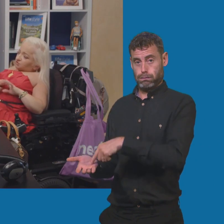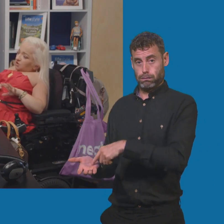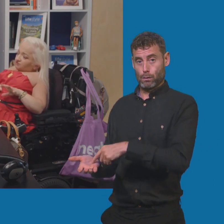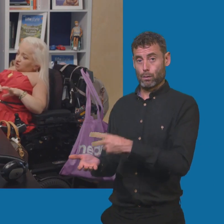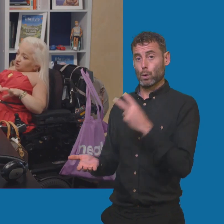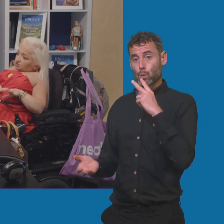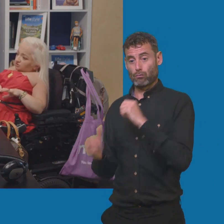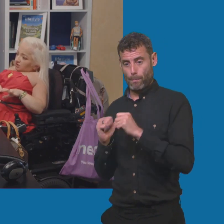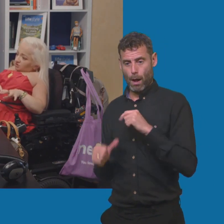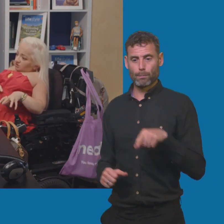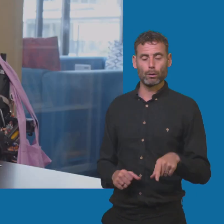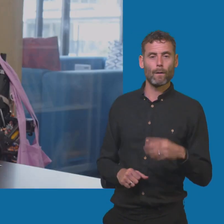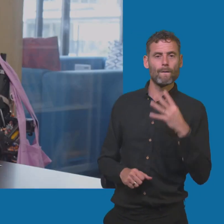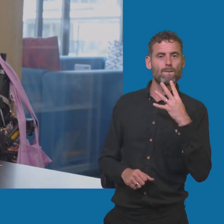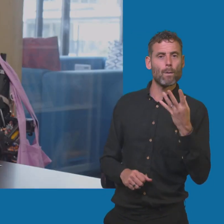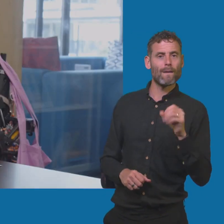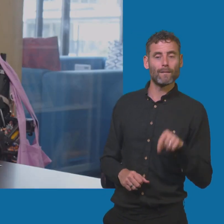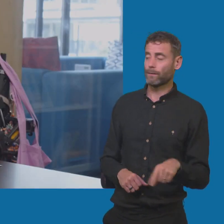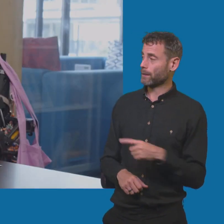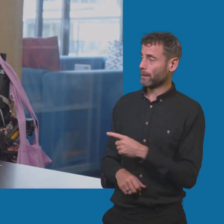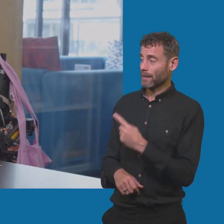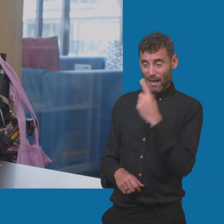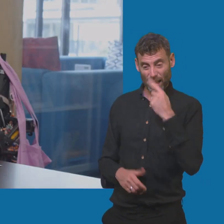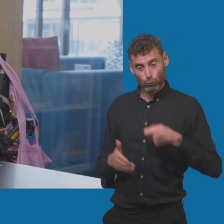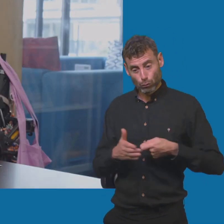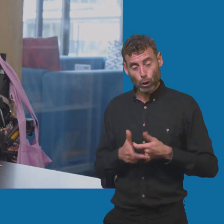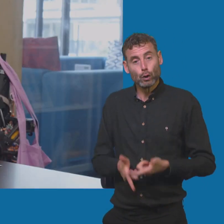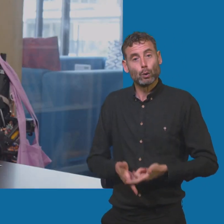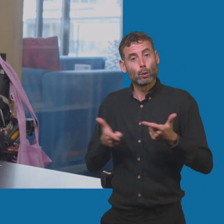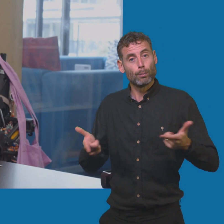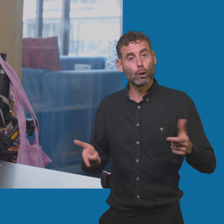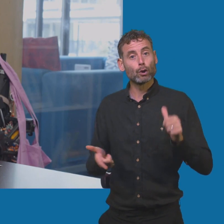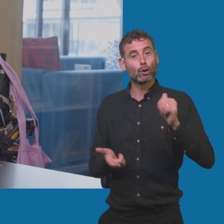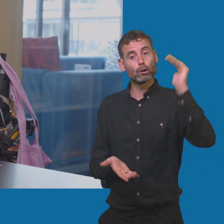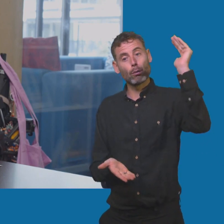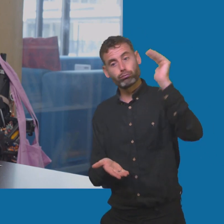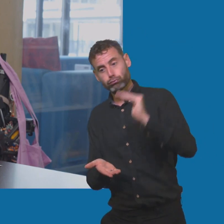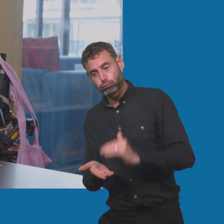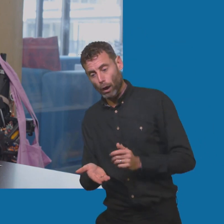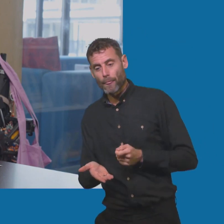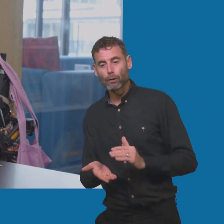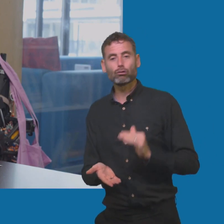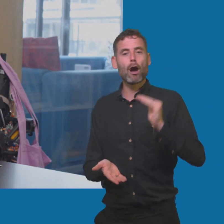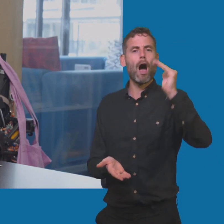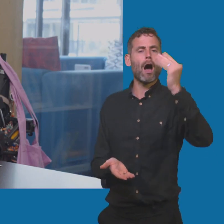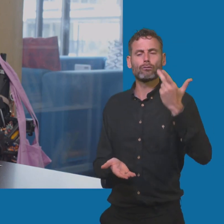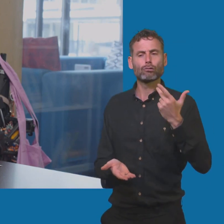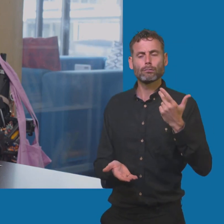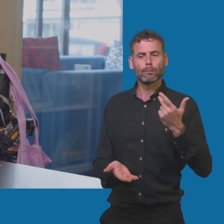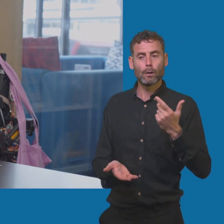Can you overcharge? No. So should you let it run down quite substantially and then charge it up? Don't be topping it up even if you've, you know,